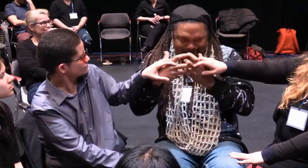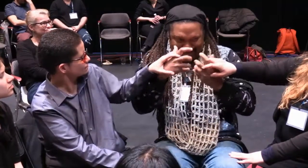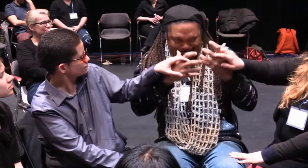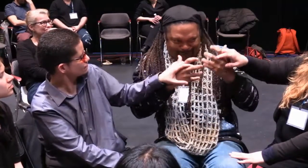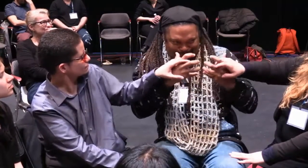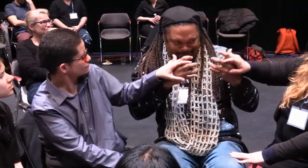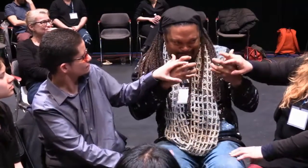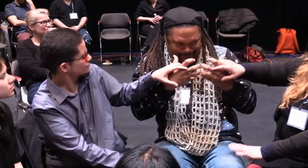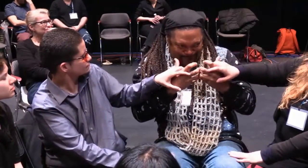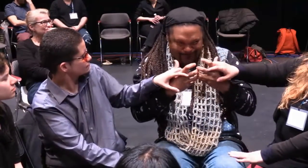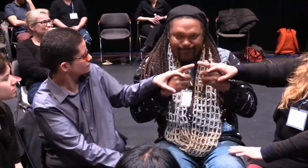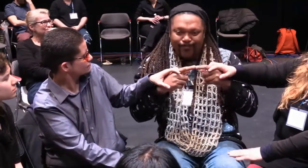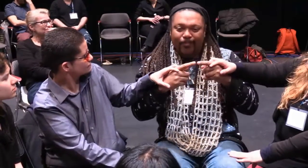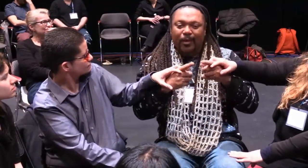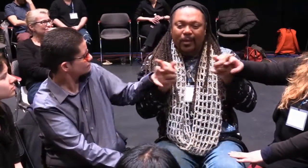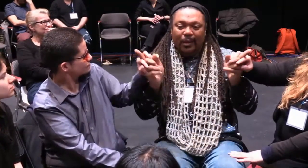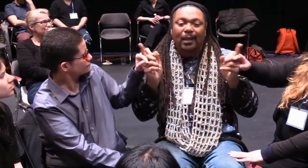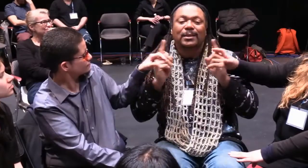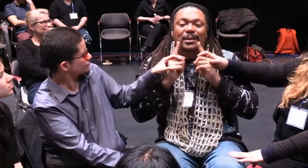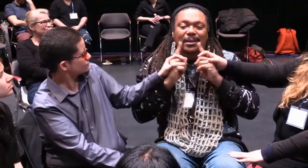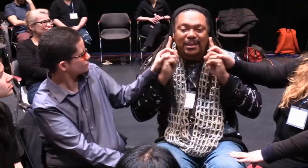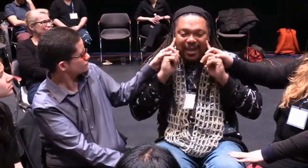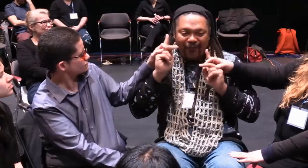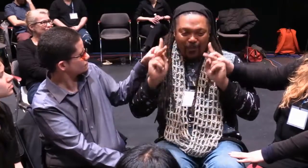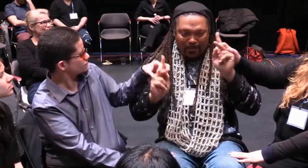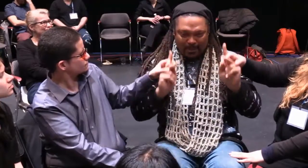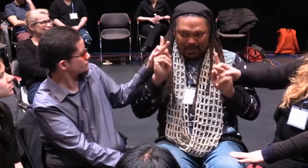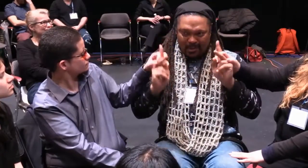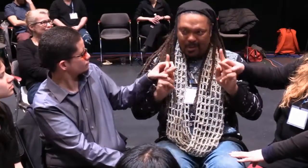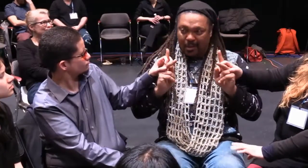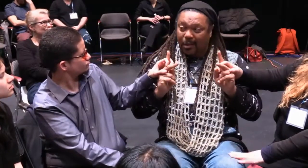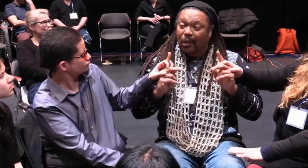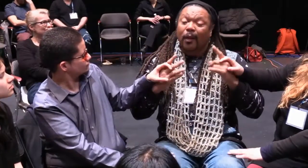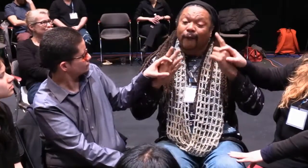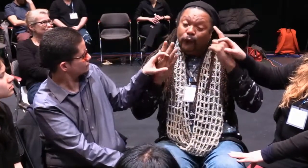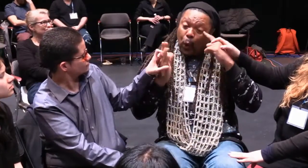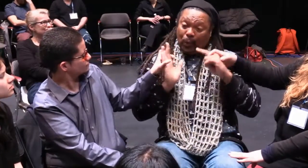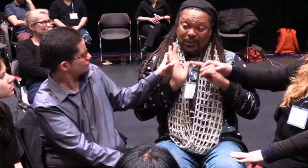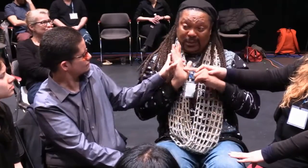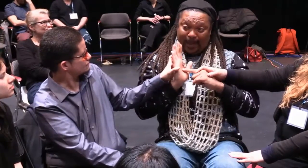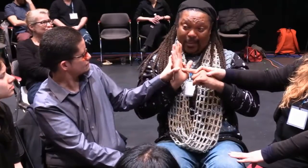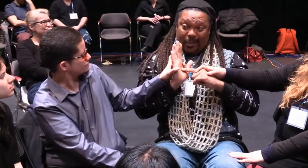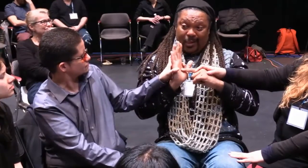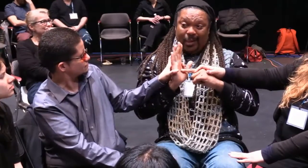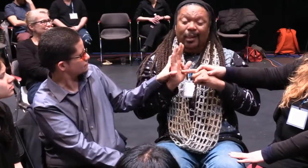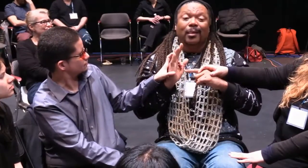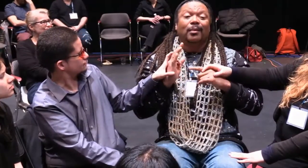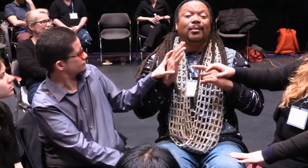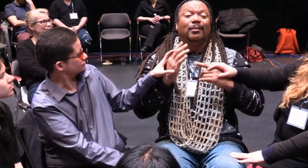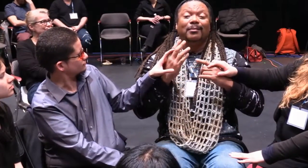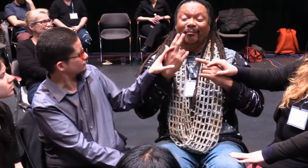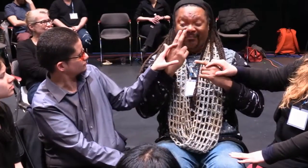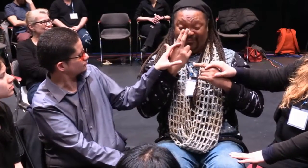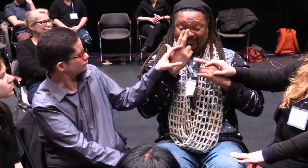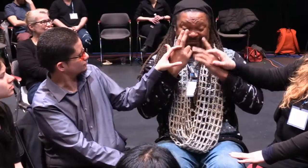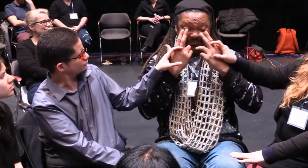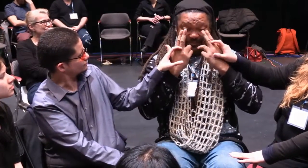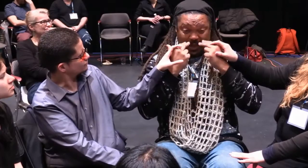began an additional struggle of trying to fit in with my new found family. I'll give you a concrete example.